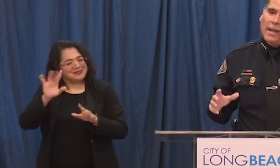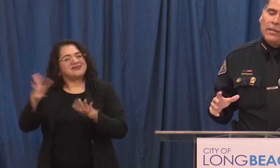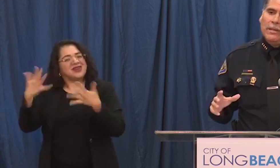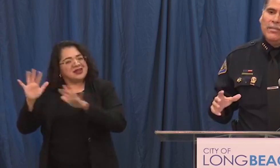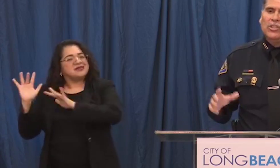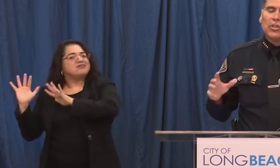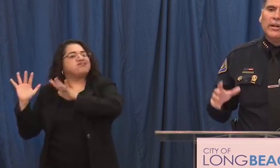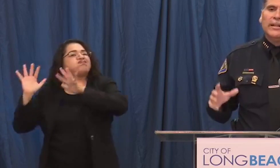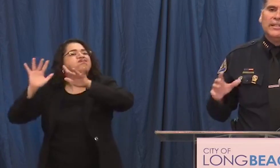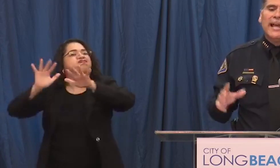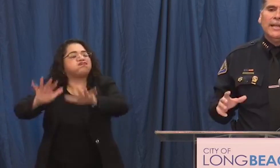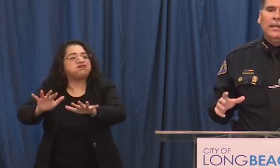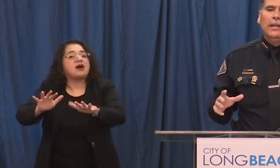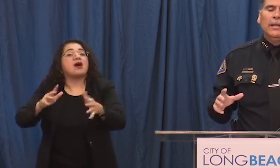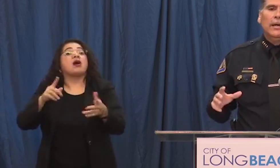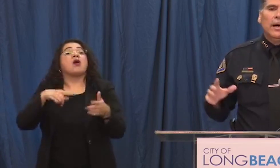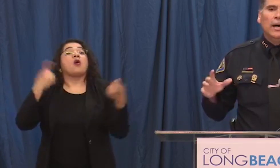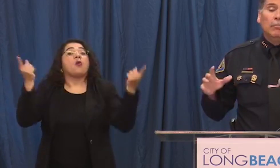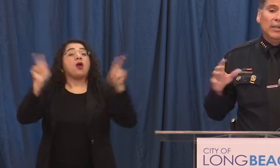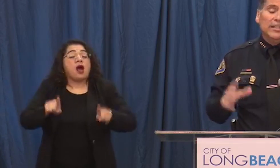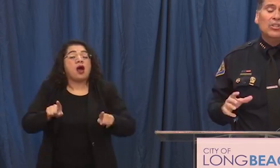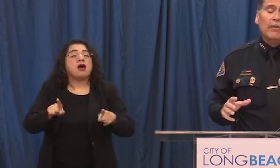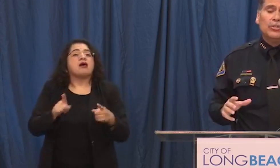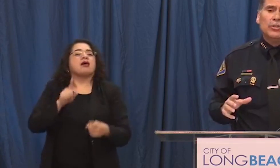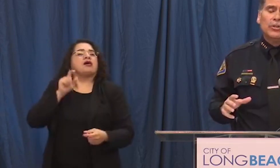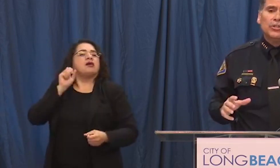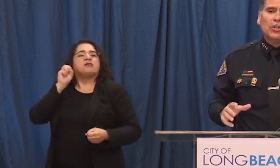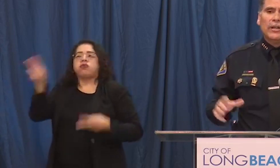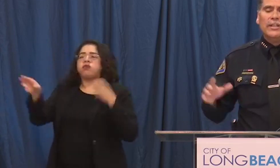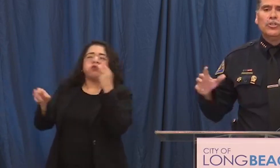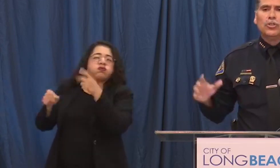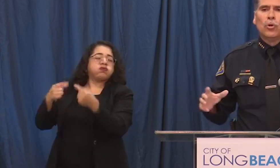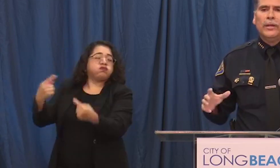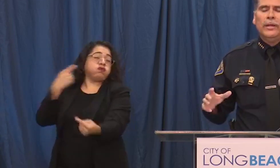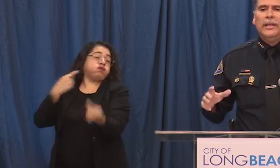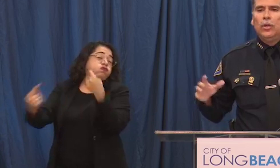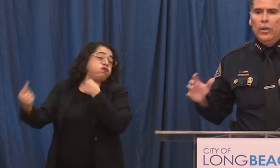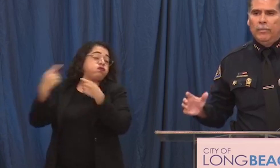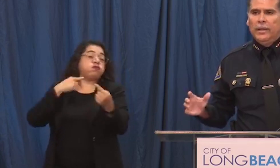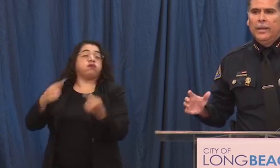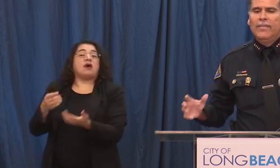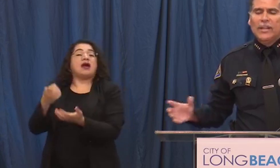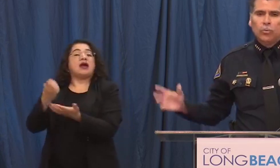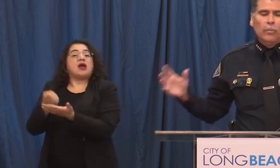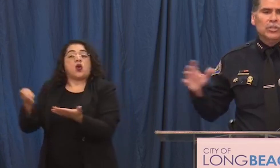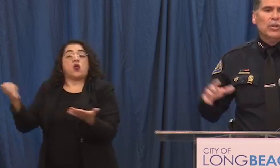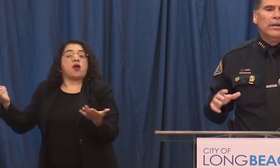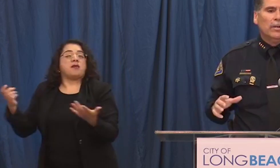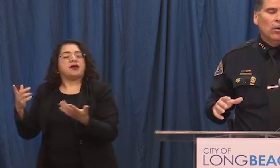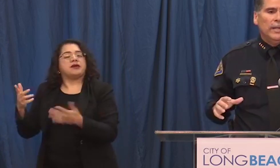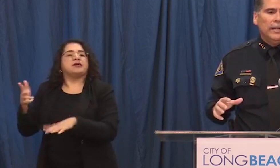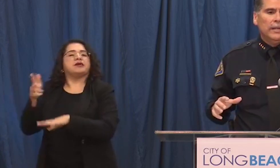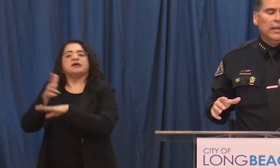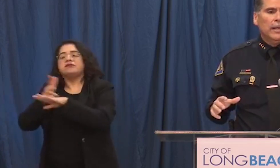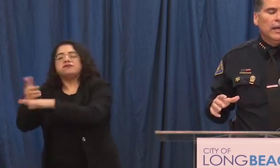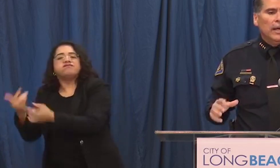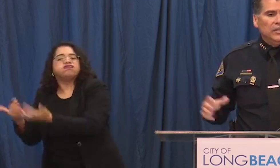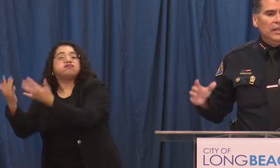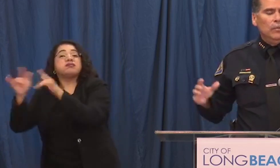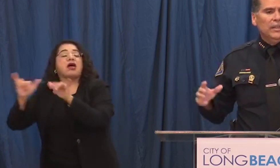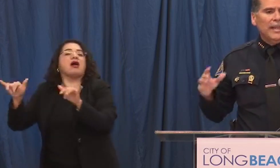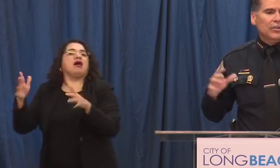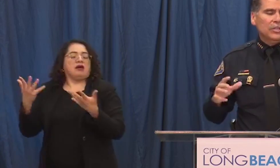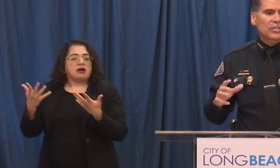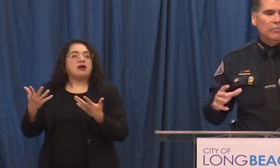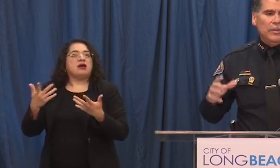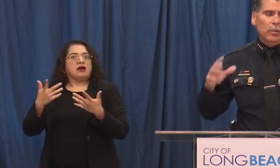what happened they started attacking uh police officers started destroying equipment that's when we started going in uh